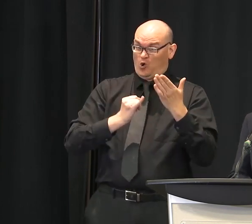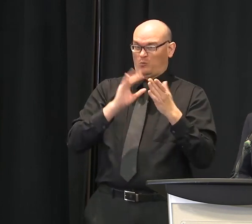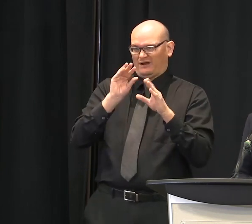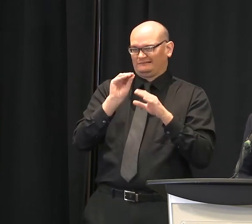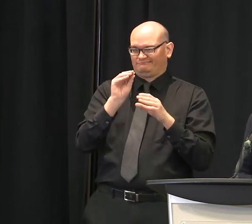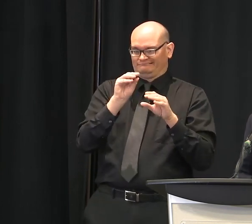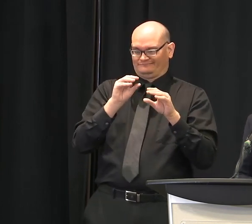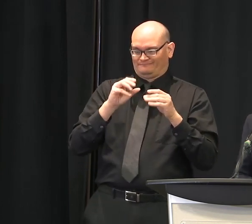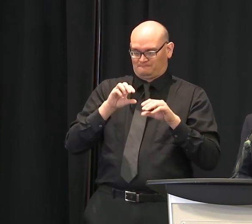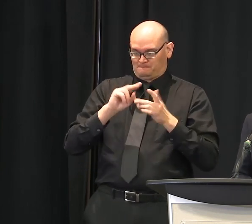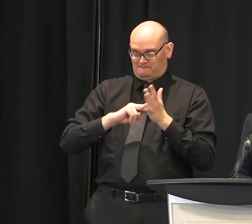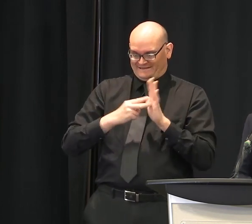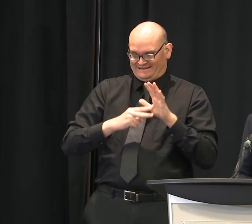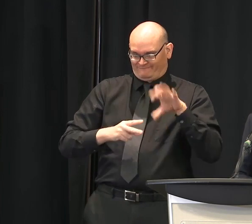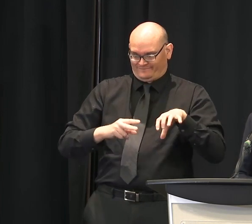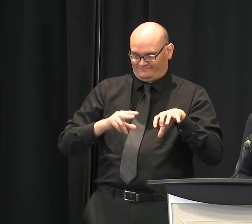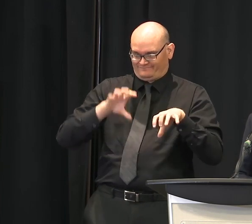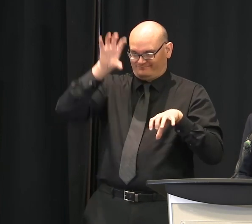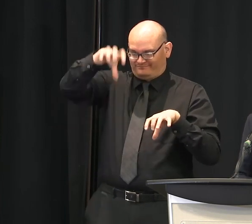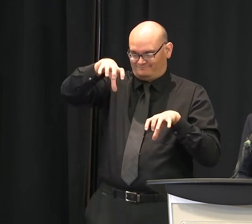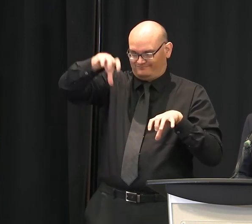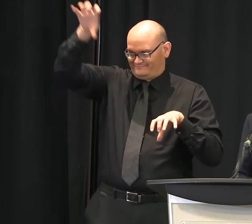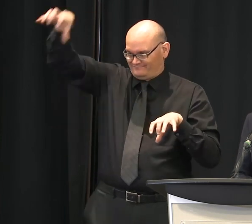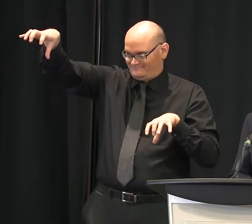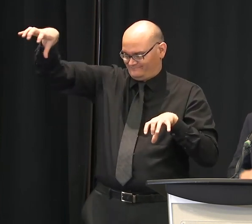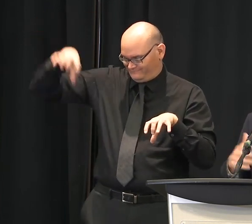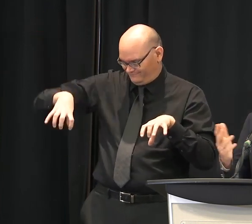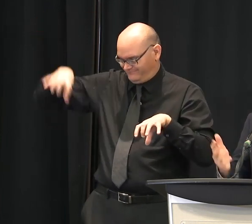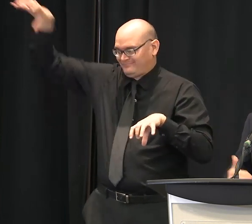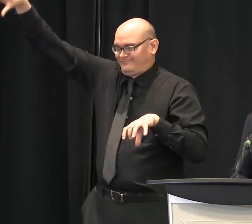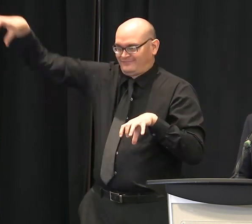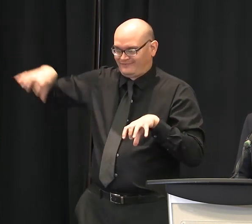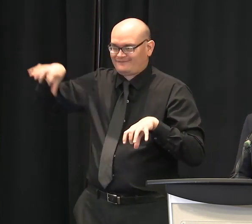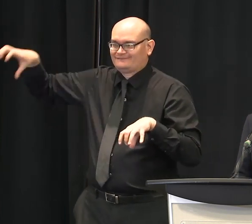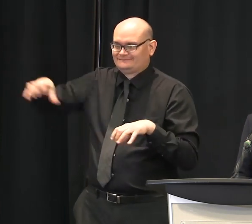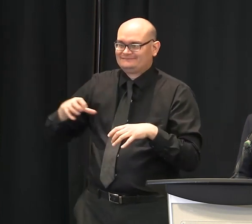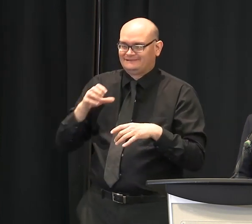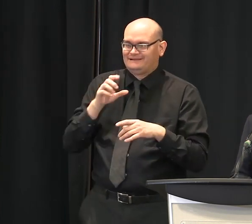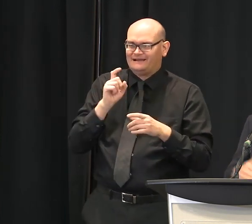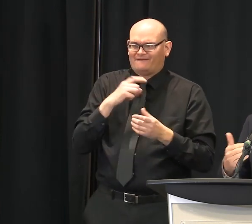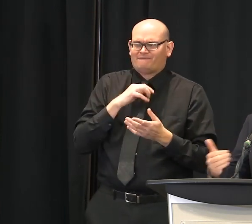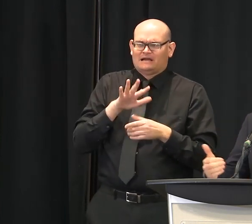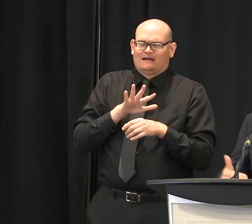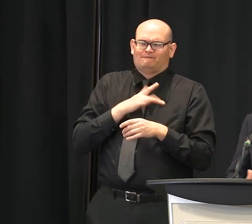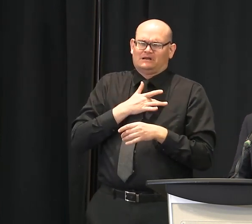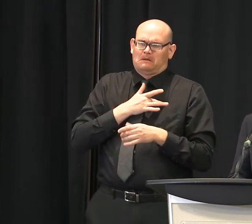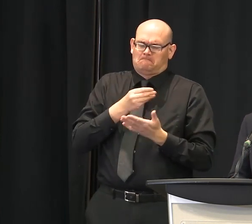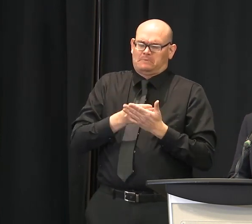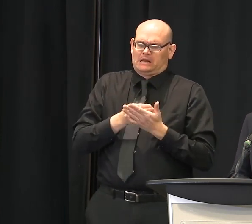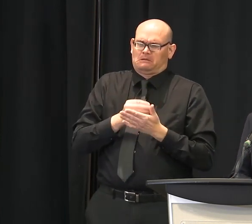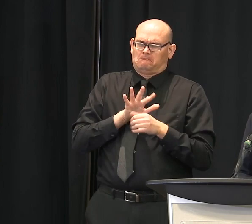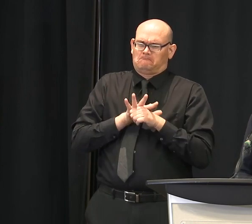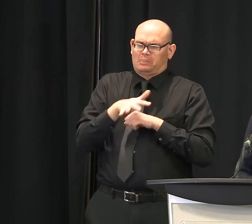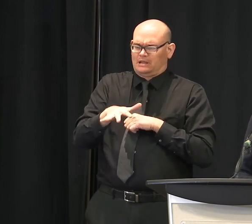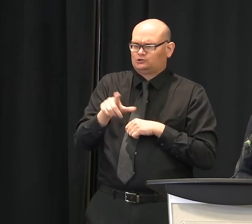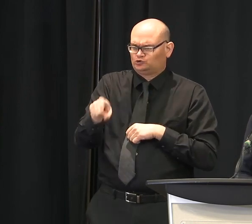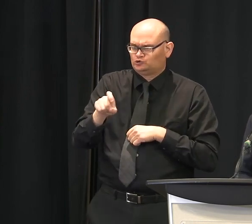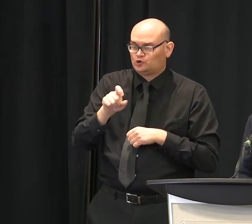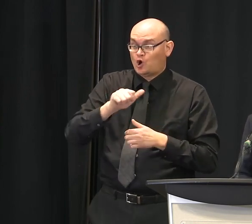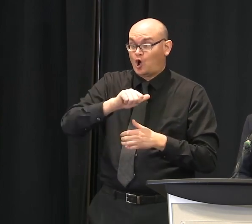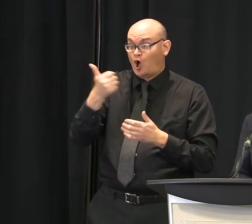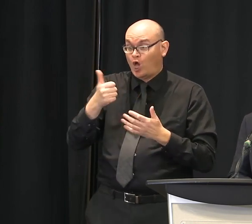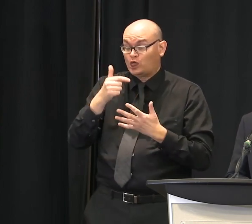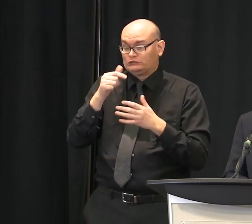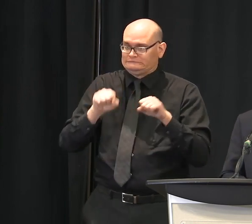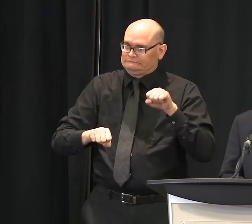I think they'll do fine. I haven't heard back from too many of the others. We are working, by the way, to we're working toward reopening the Saturday Farmers